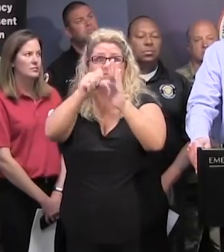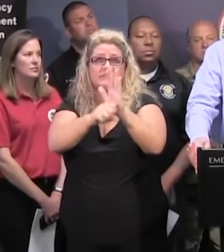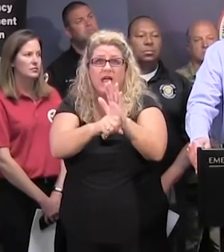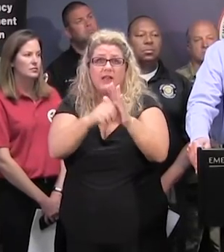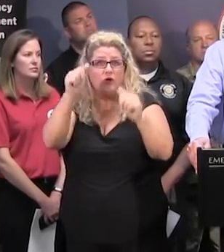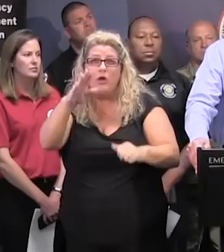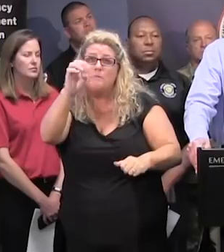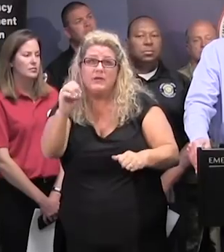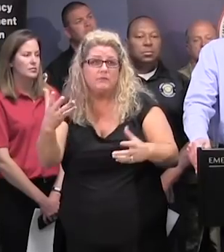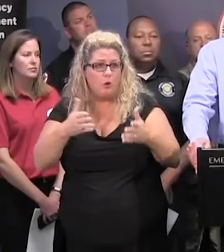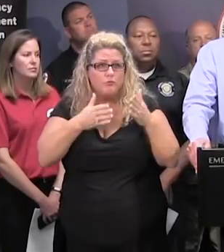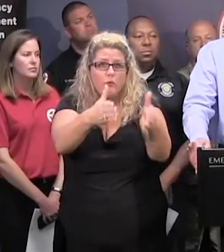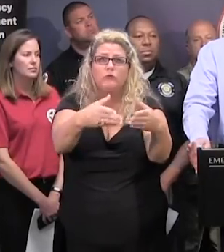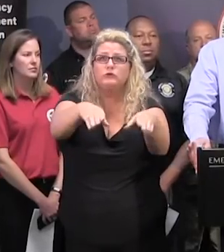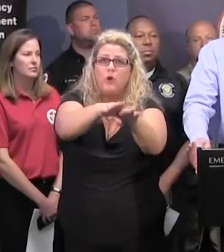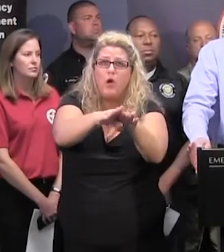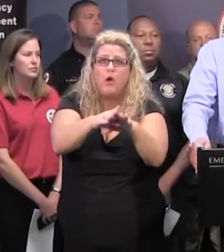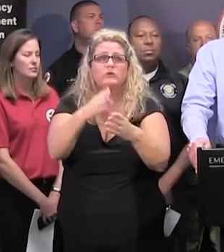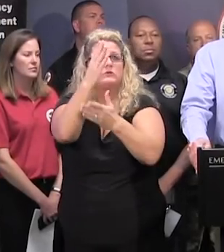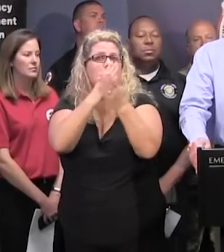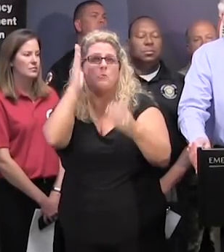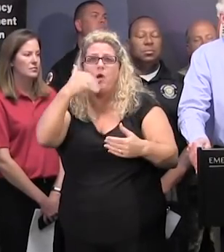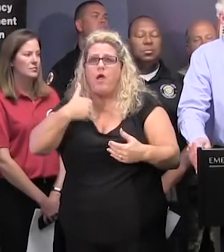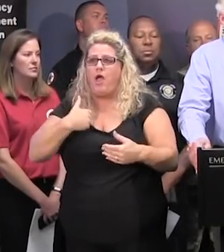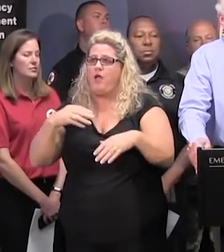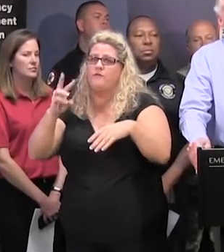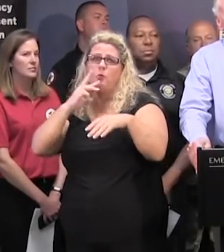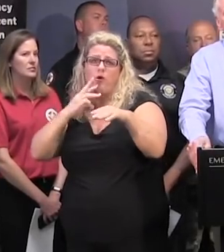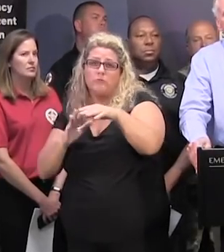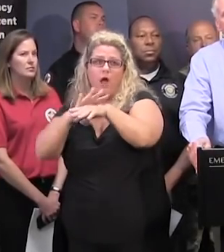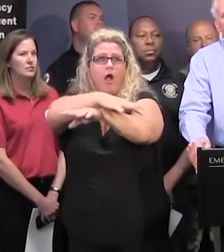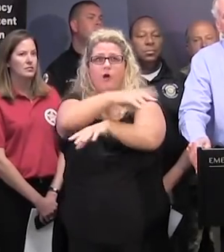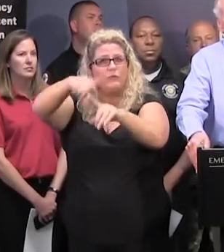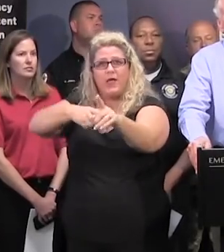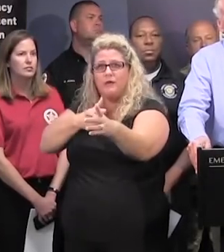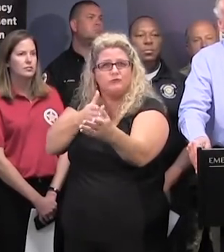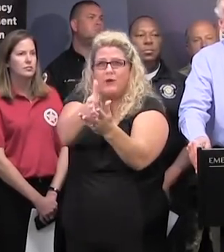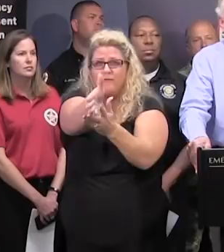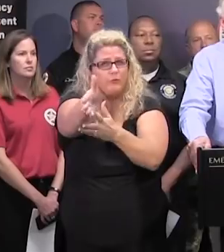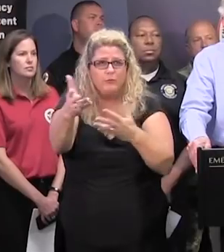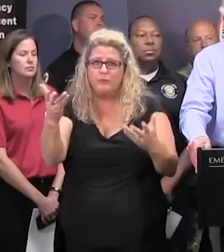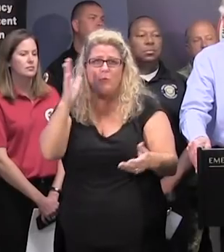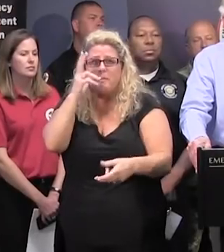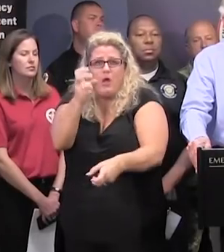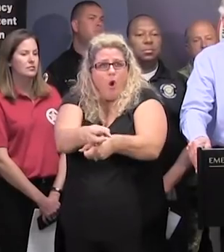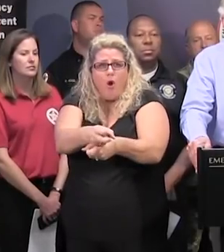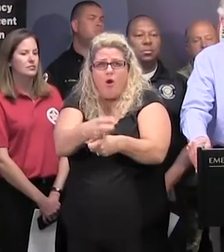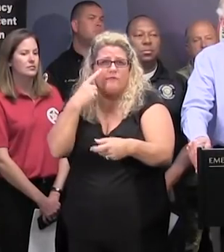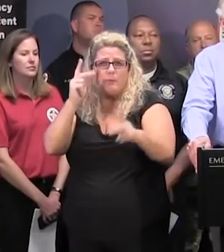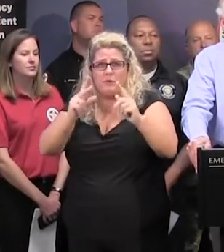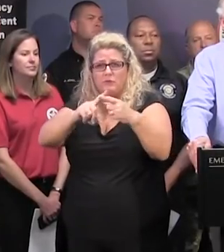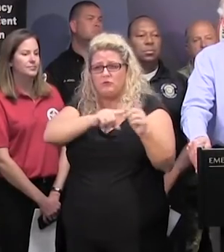across the roads. Some of the roads will be washed out. It will be very difficult for people to get in to fix those